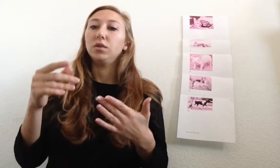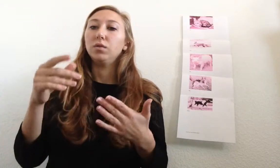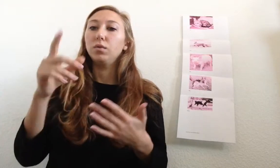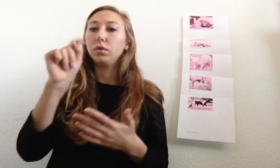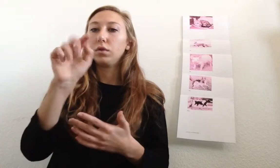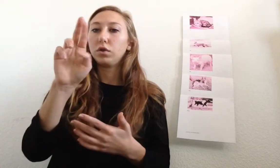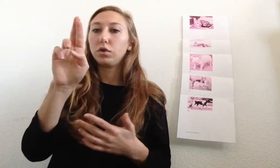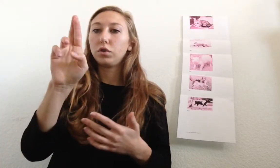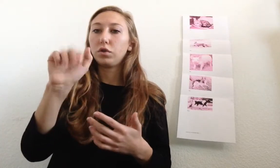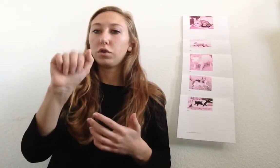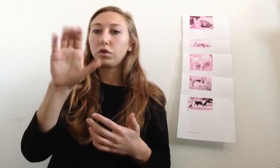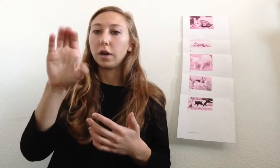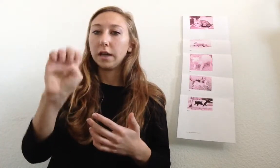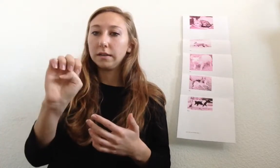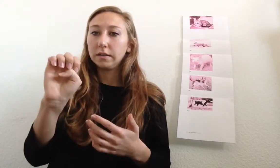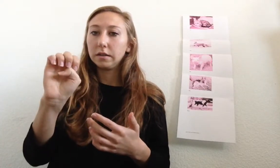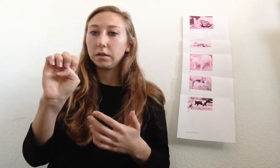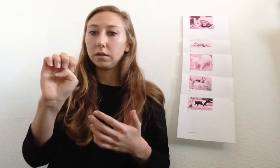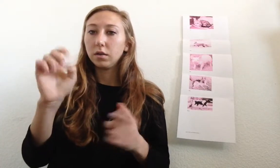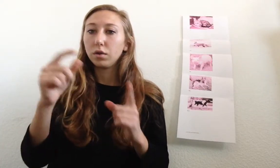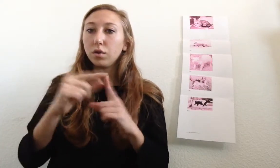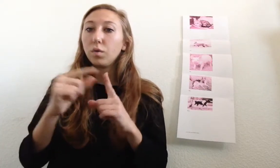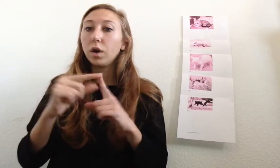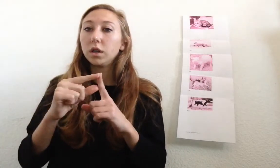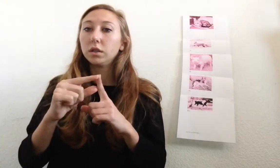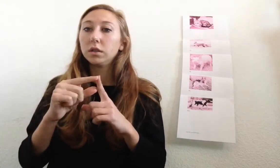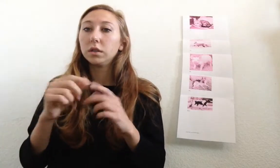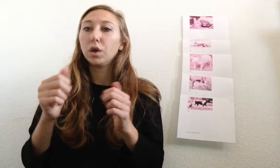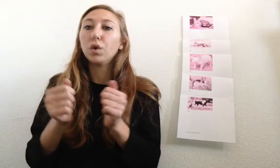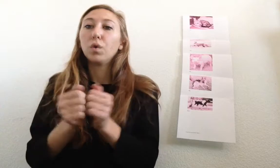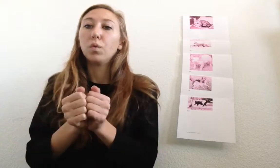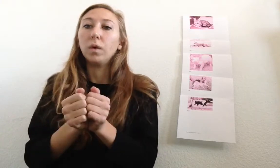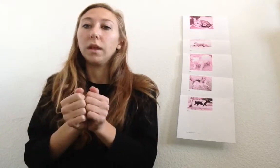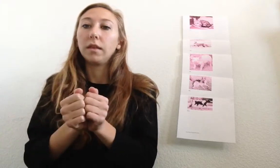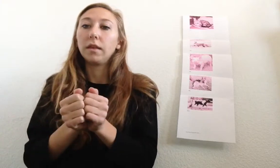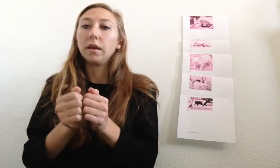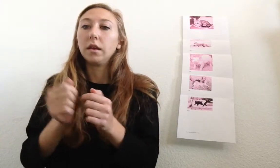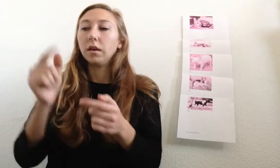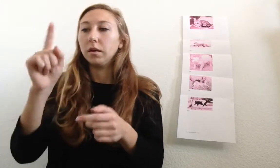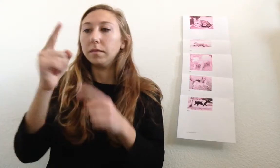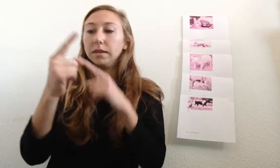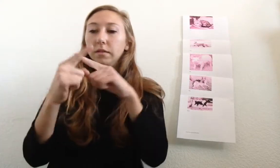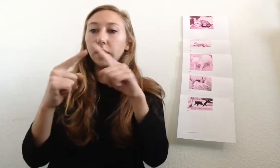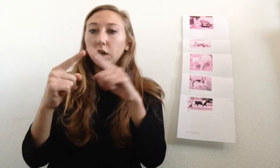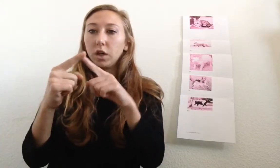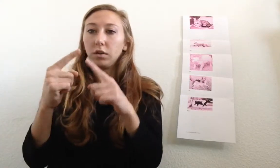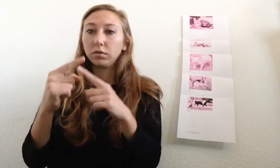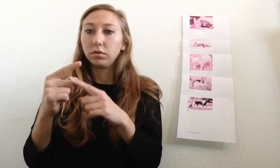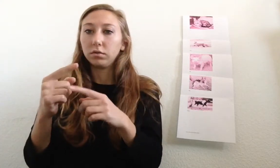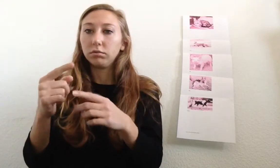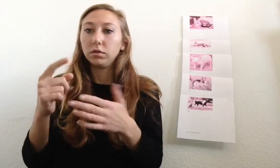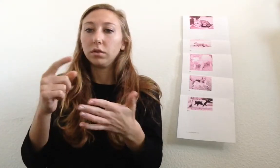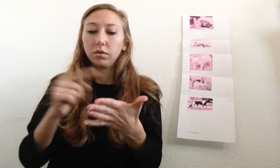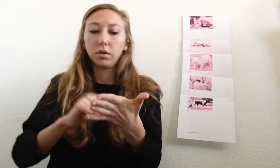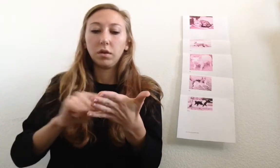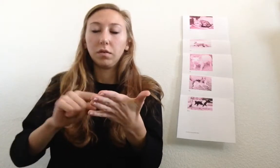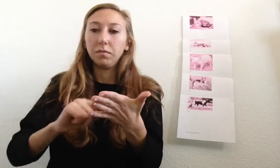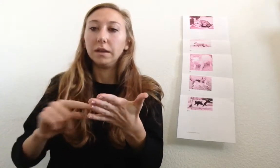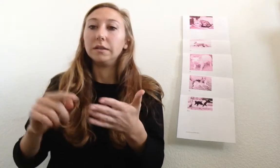trace the words with his finger because